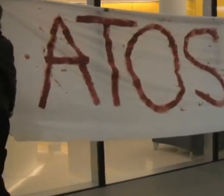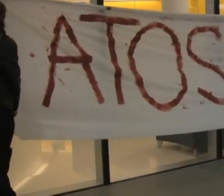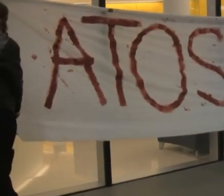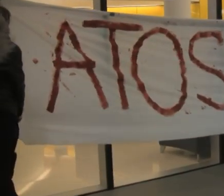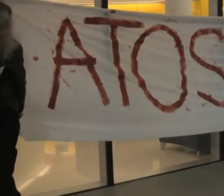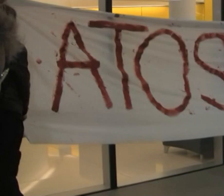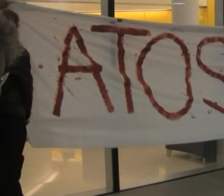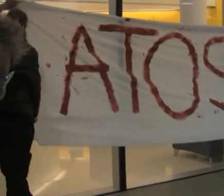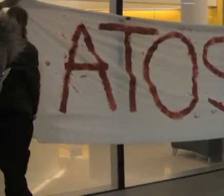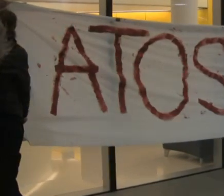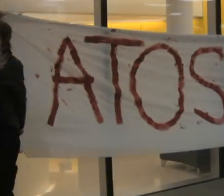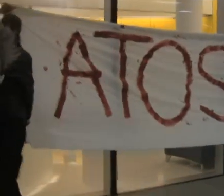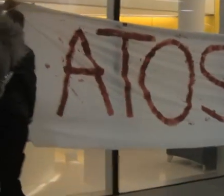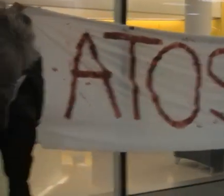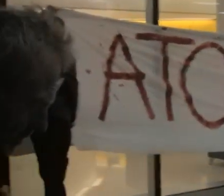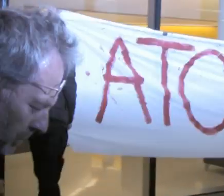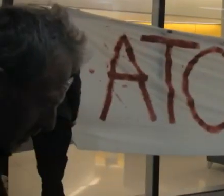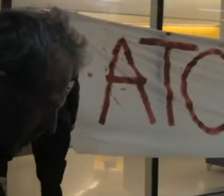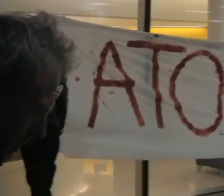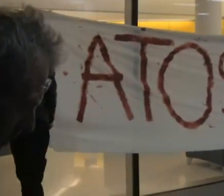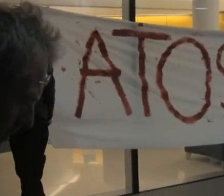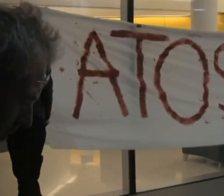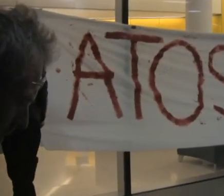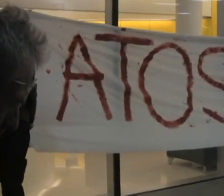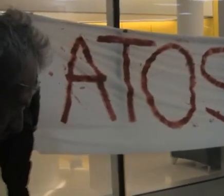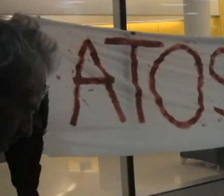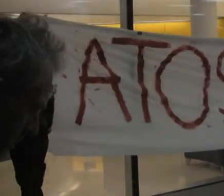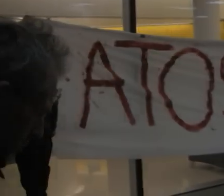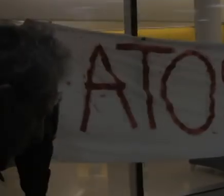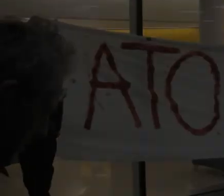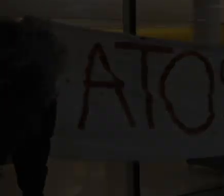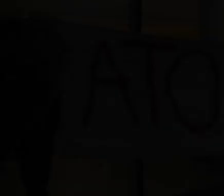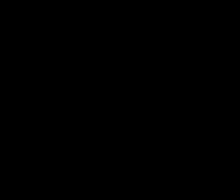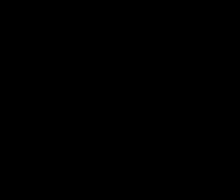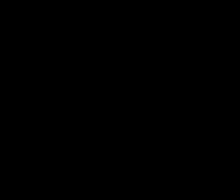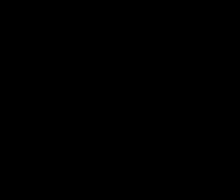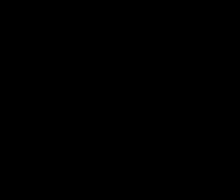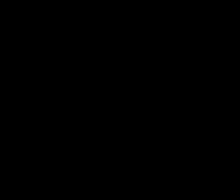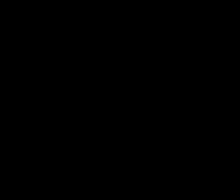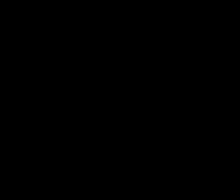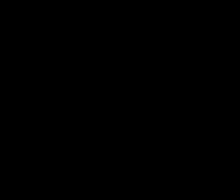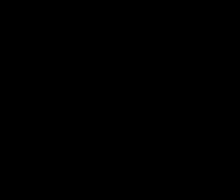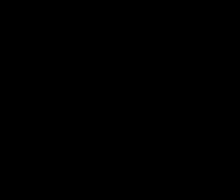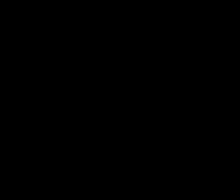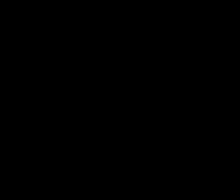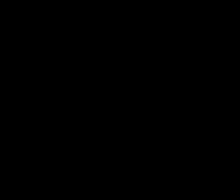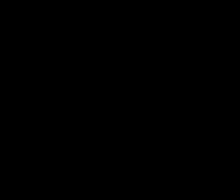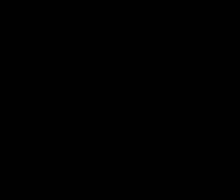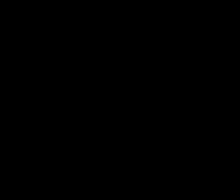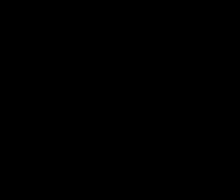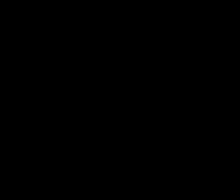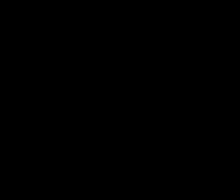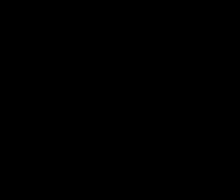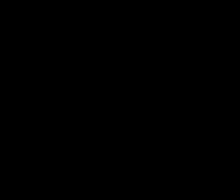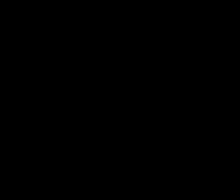you. We honour you. We honour our tears. feel loved we are so much. We you coming. We